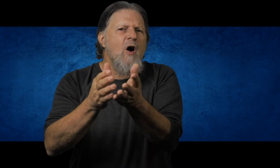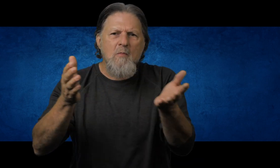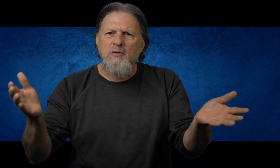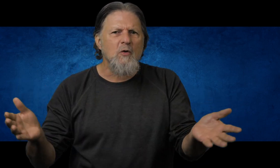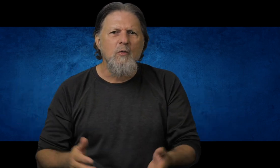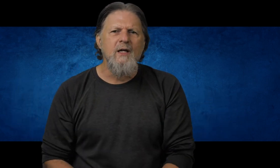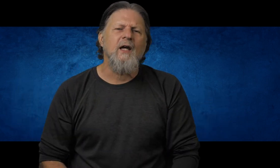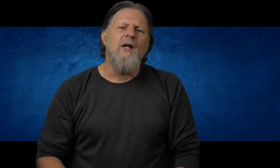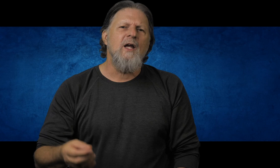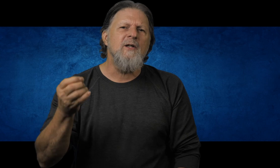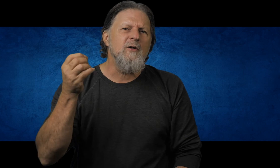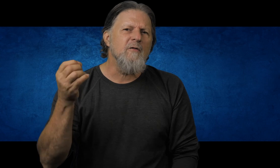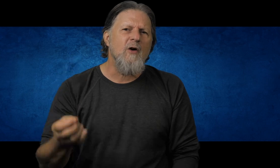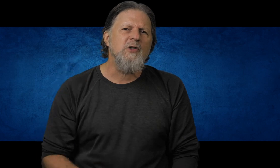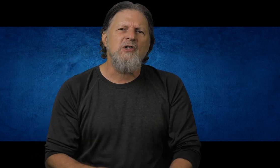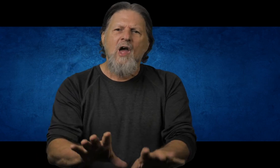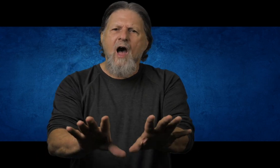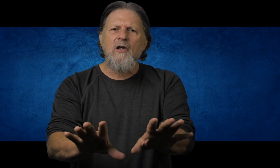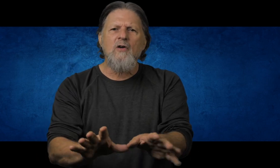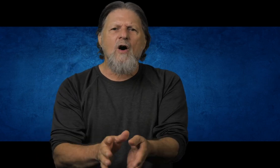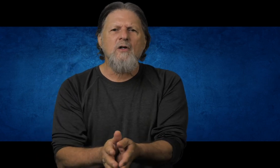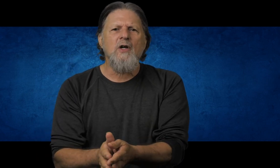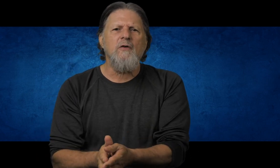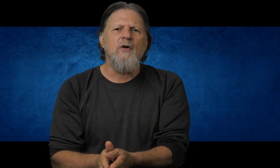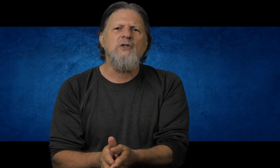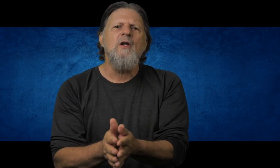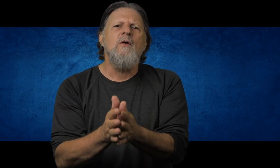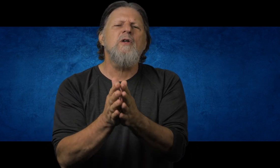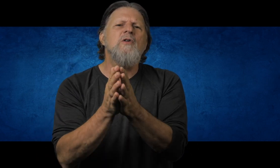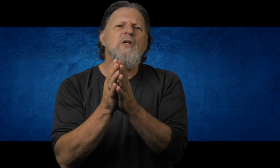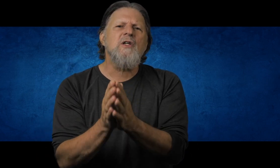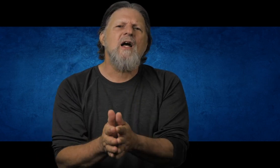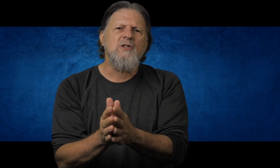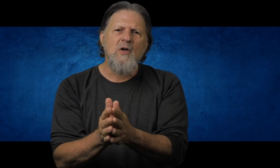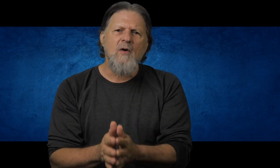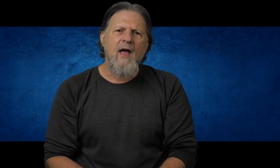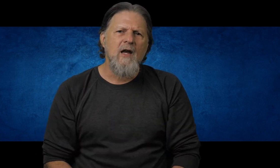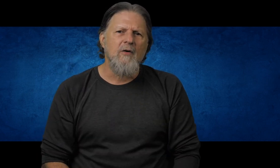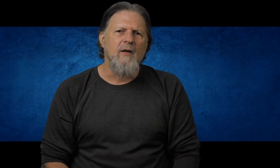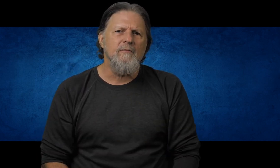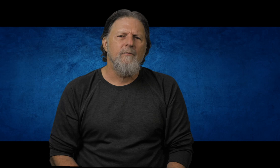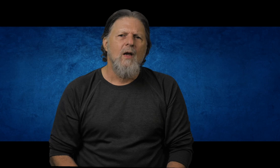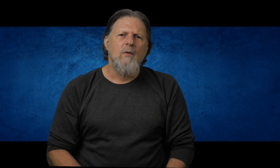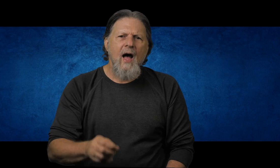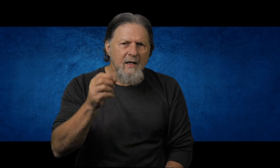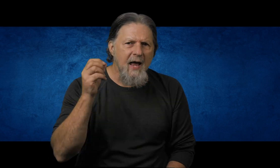almost a week in your devotions? How can you call yourself a Christian when you just got so angry? Well, how do you